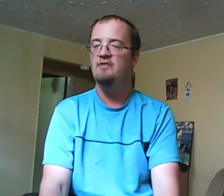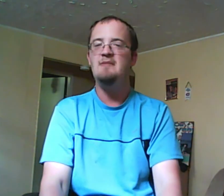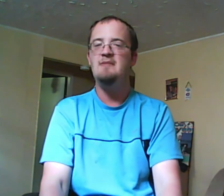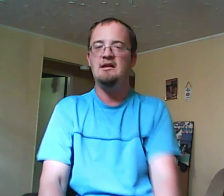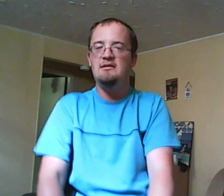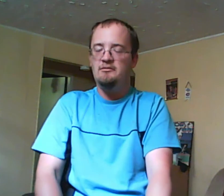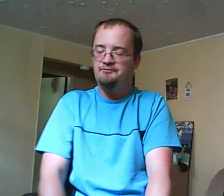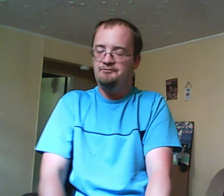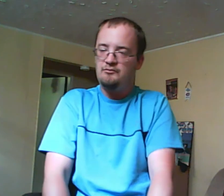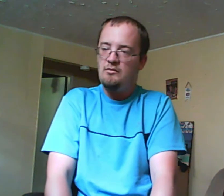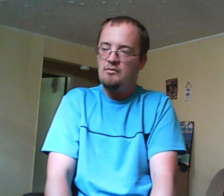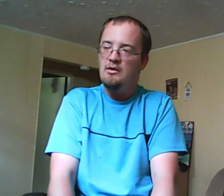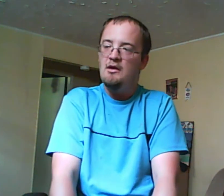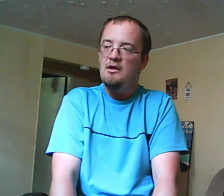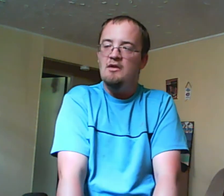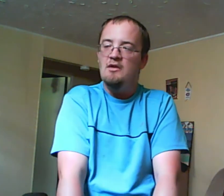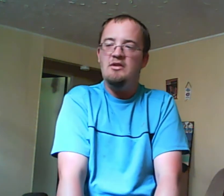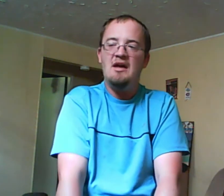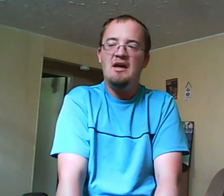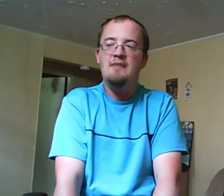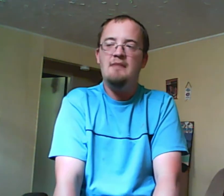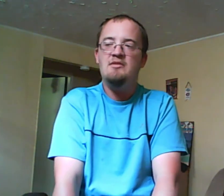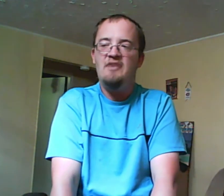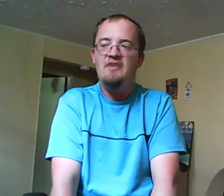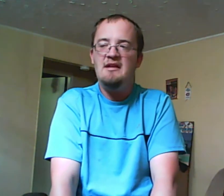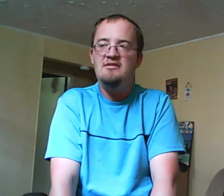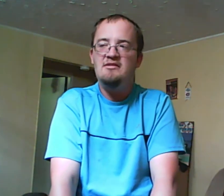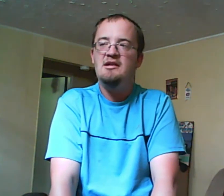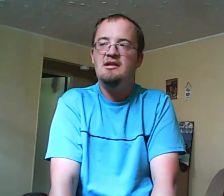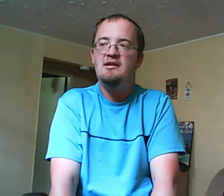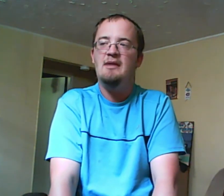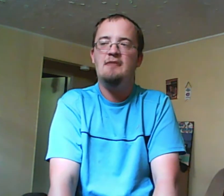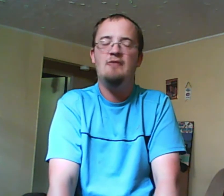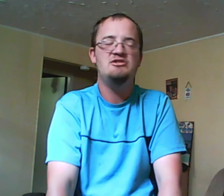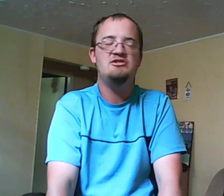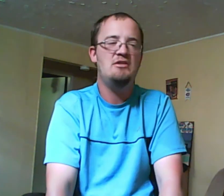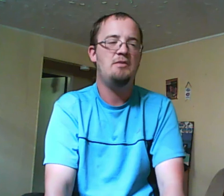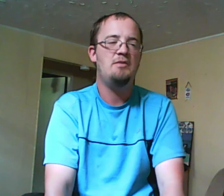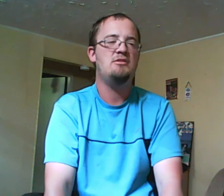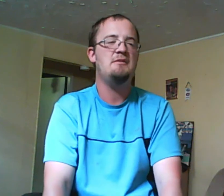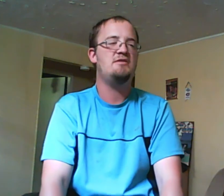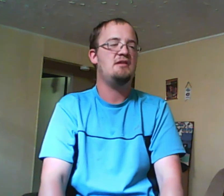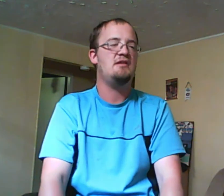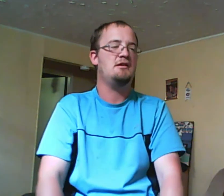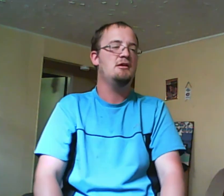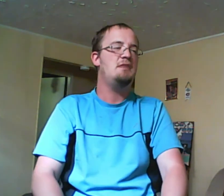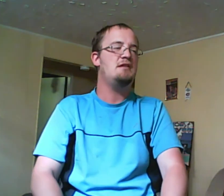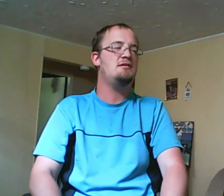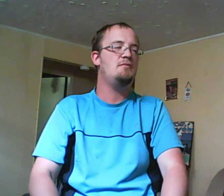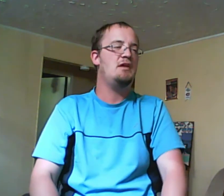so then Maya becomes a feminist in a way well she was supposed to be with Sig but and allows Sig